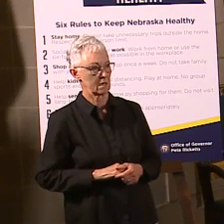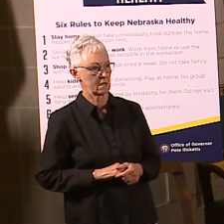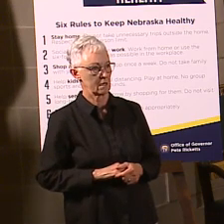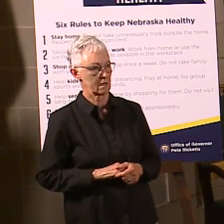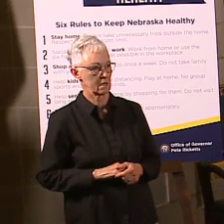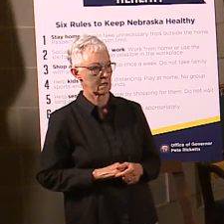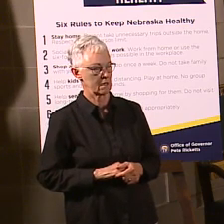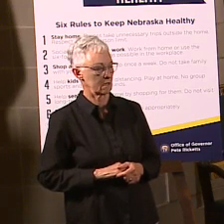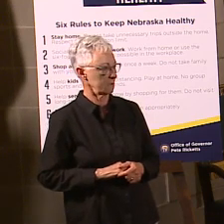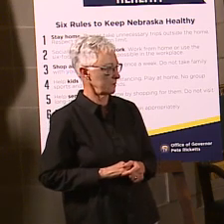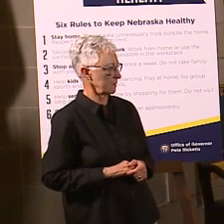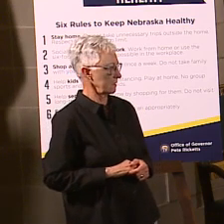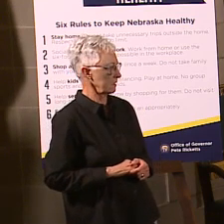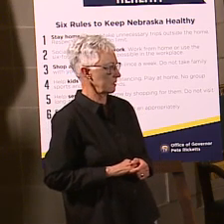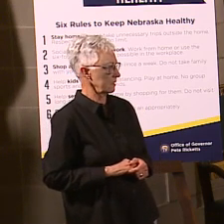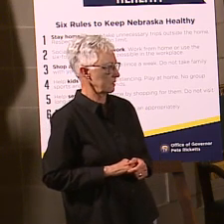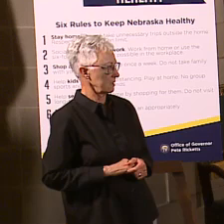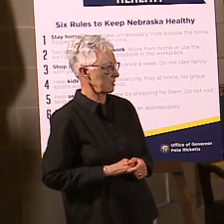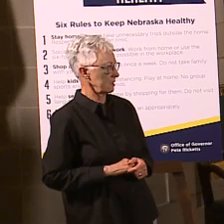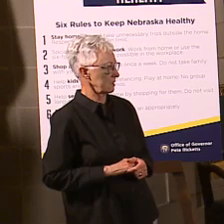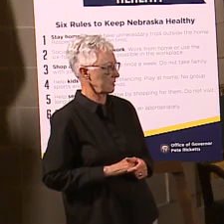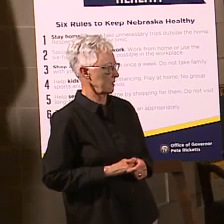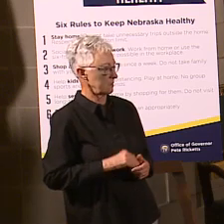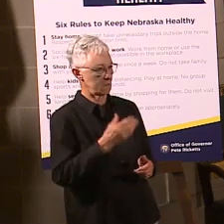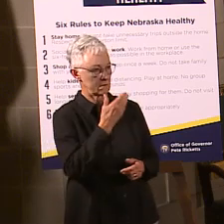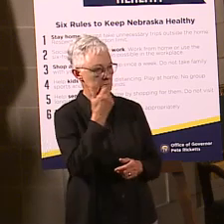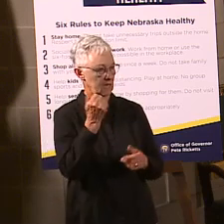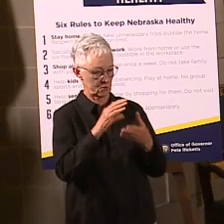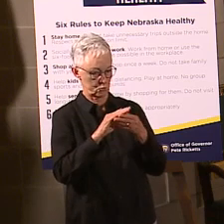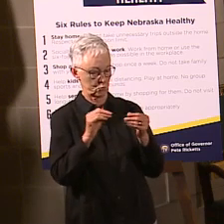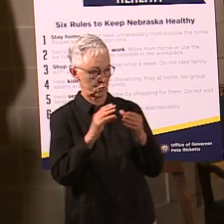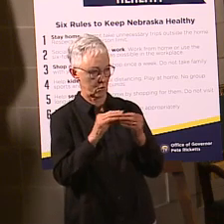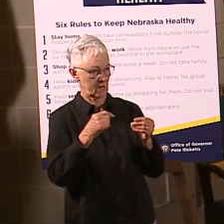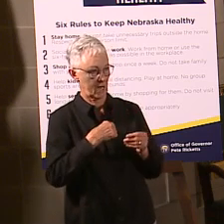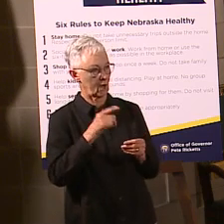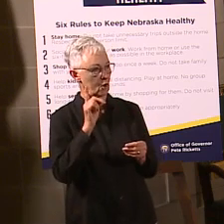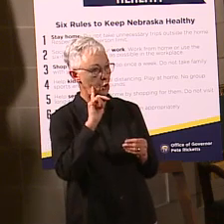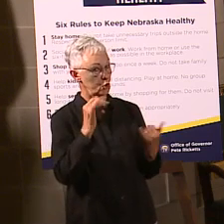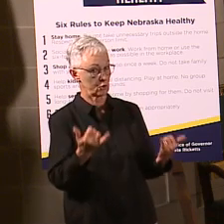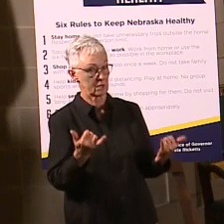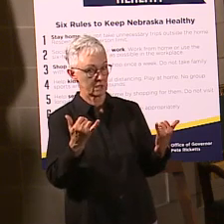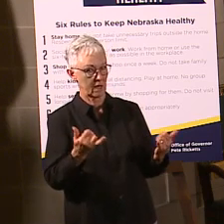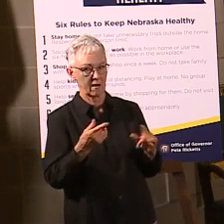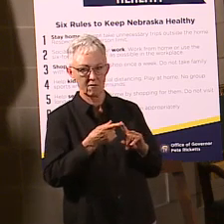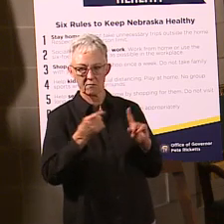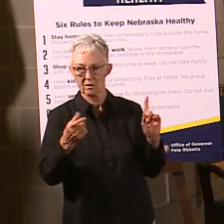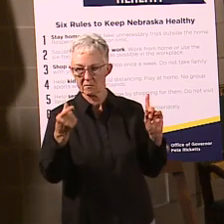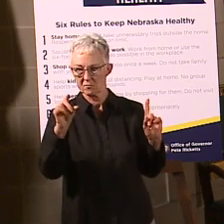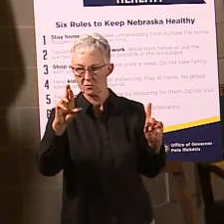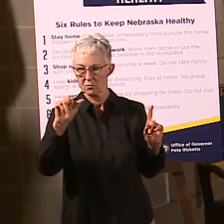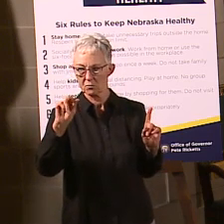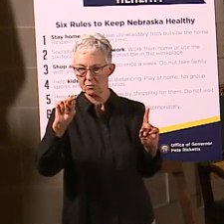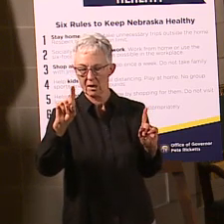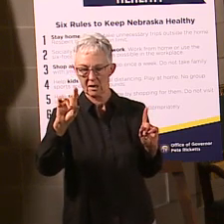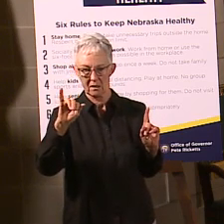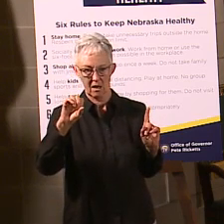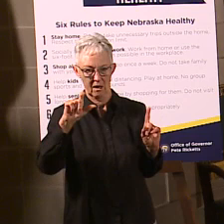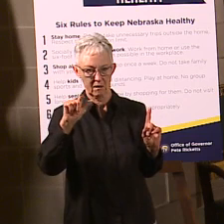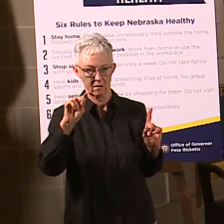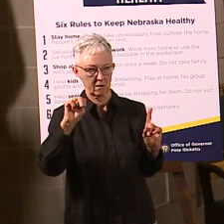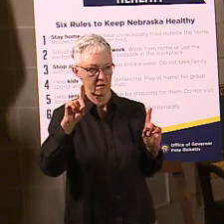the best story I heard today is out of Grand Island, St. Francis Hospital.